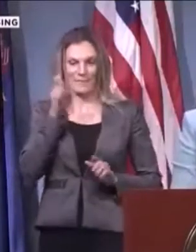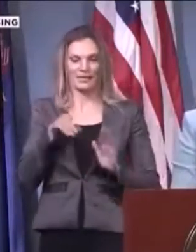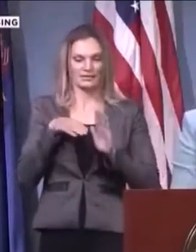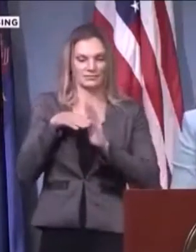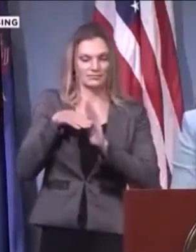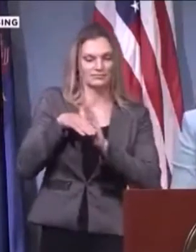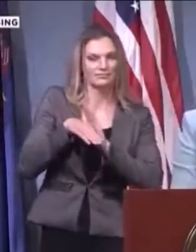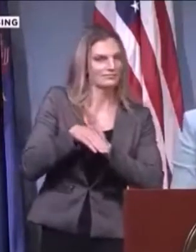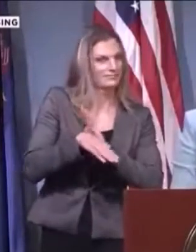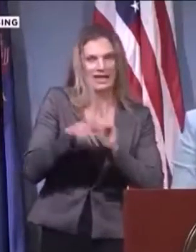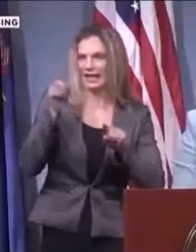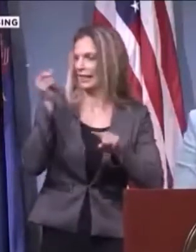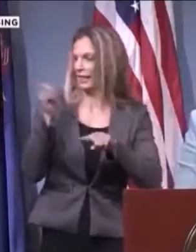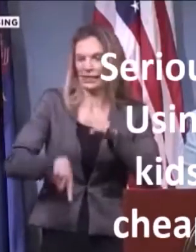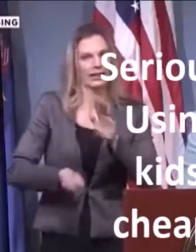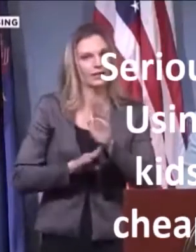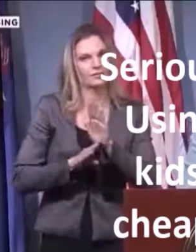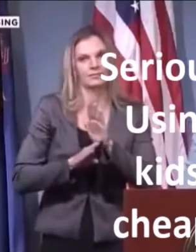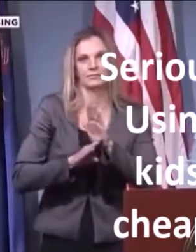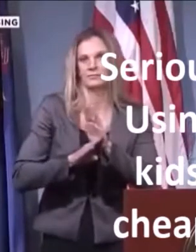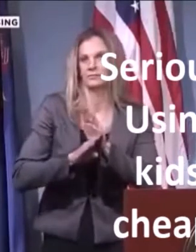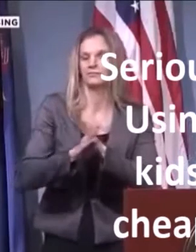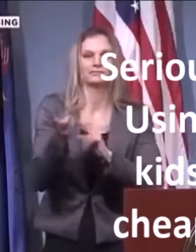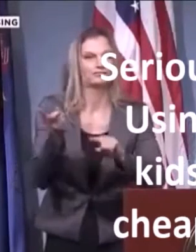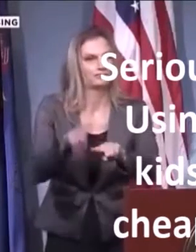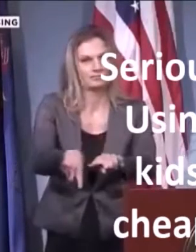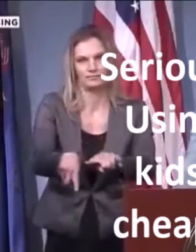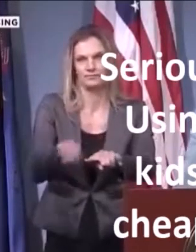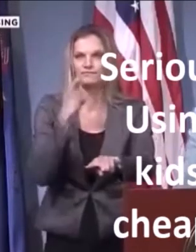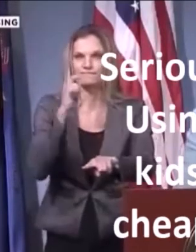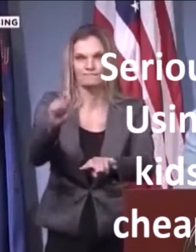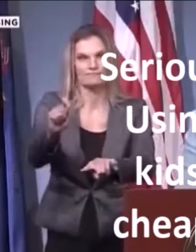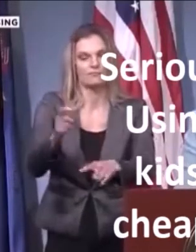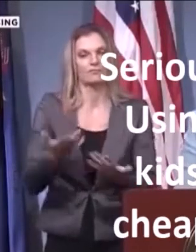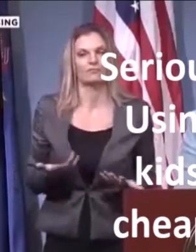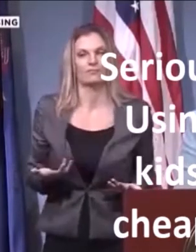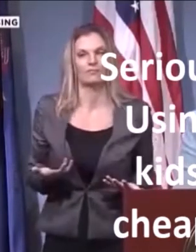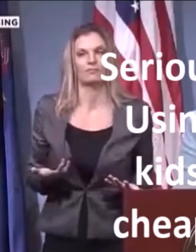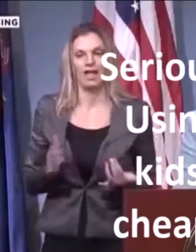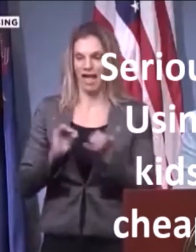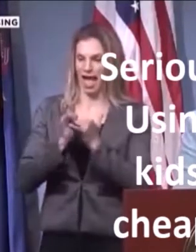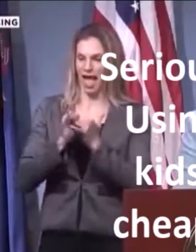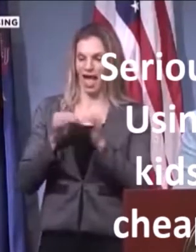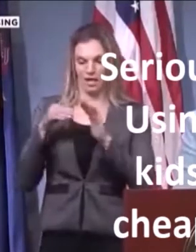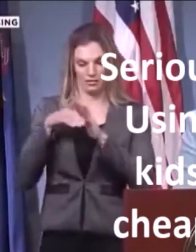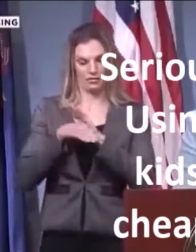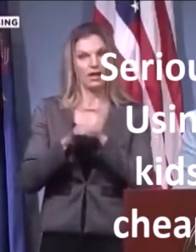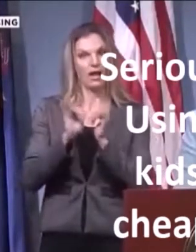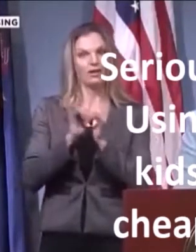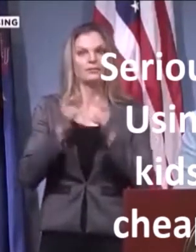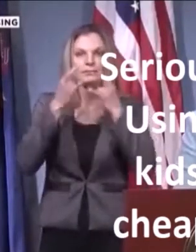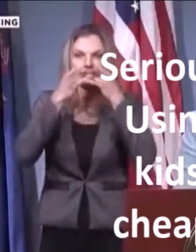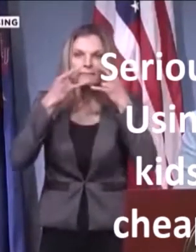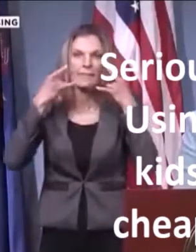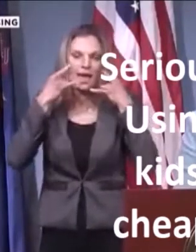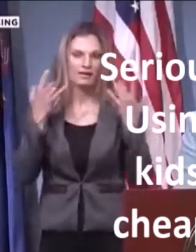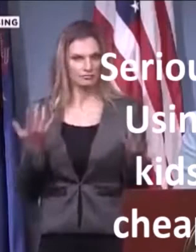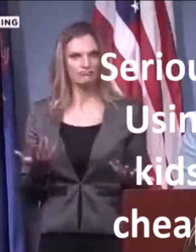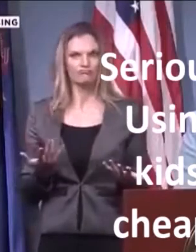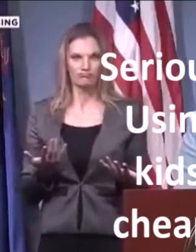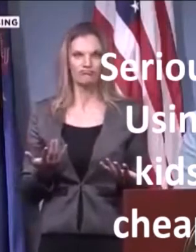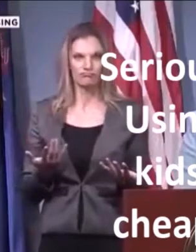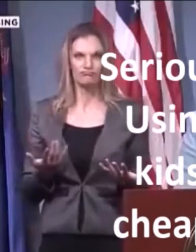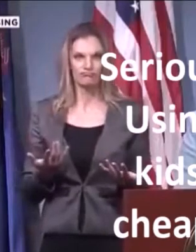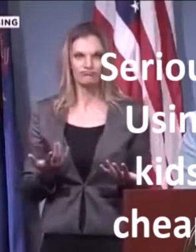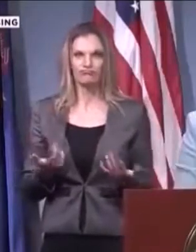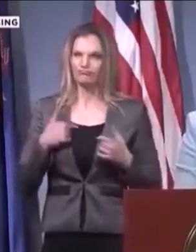why masking up is going to be so important. And that's why we'll be announcing additional steps toward encouraging compliance, but that we're asking on every